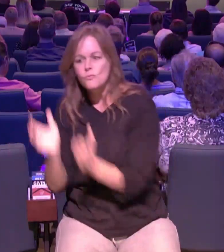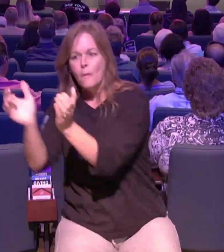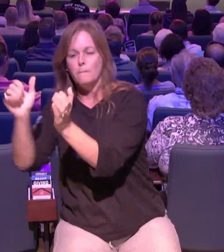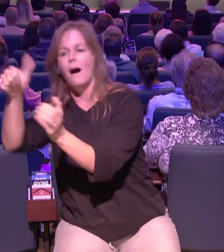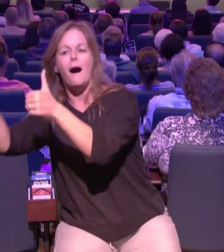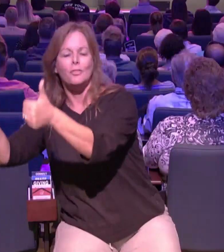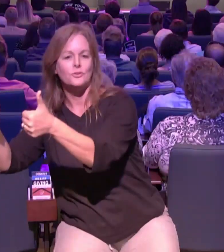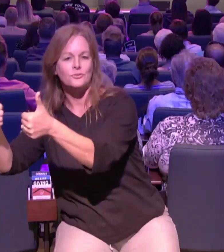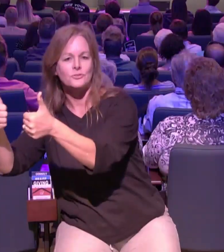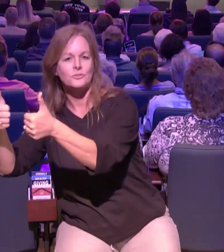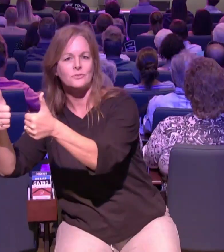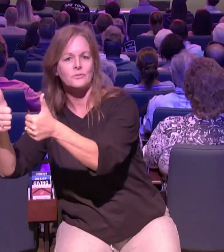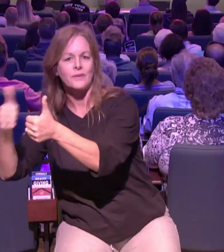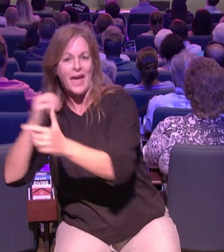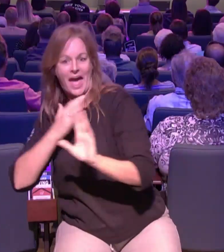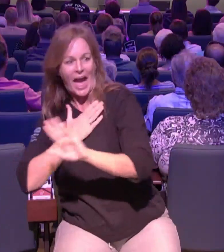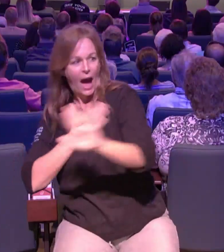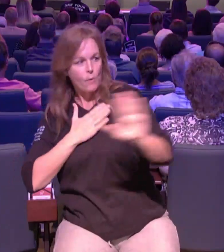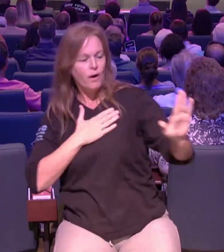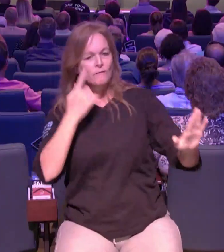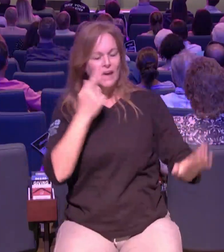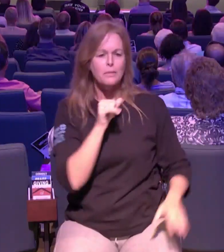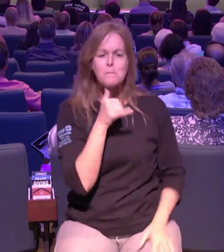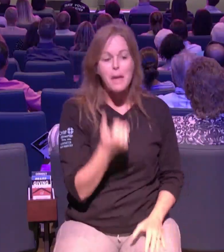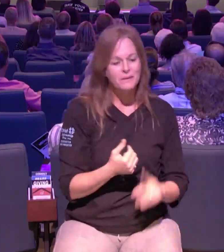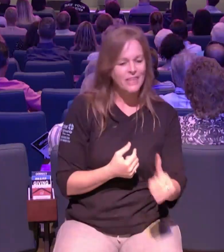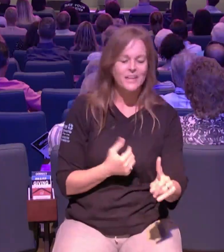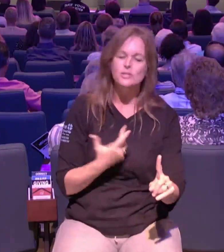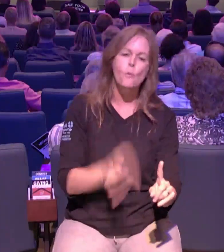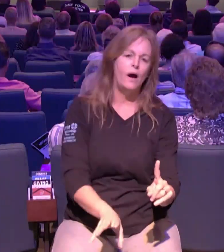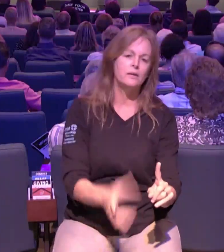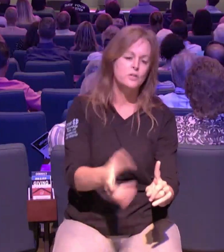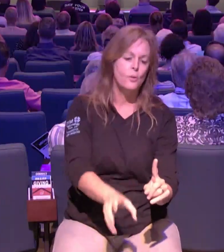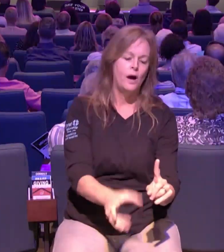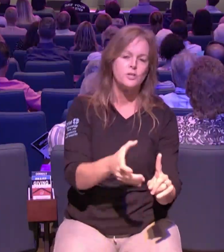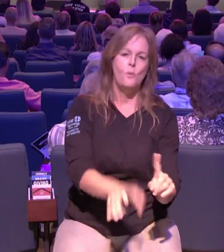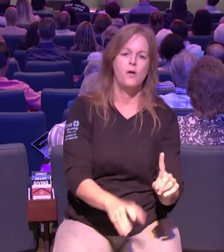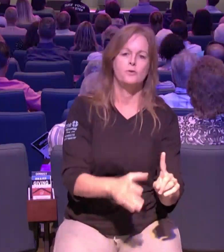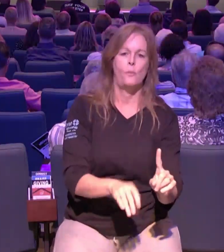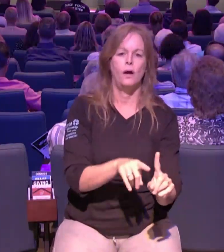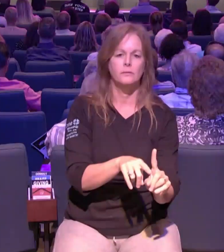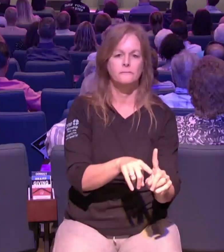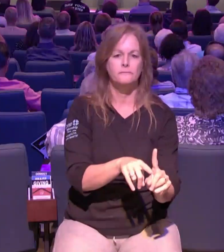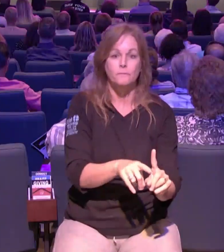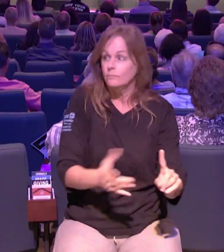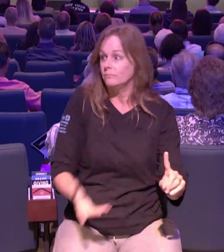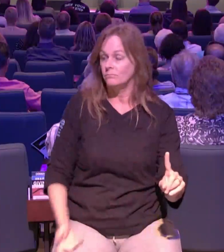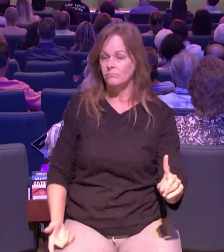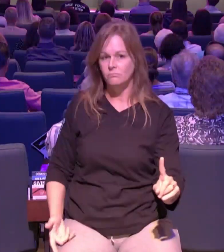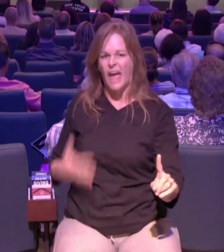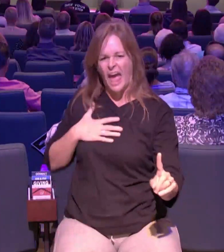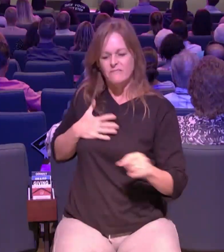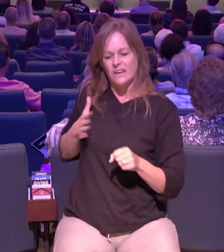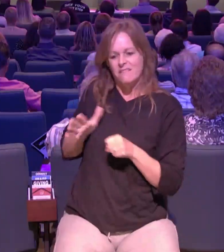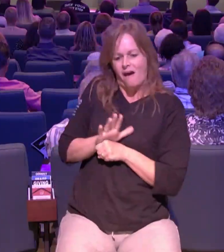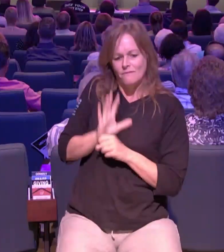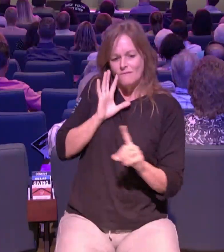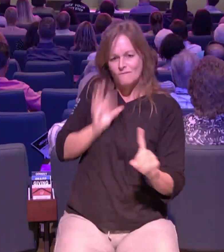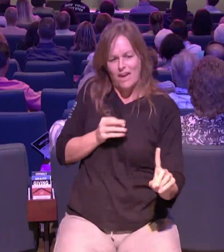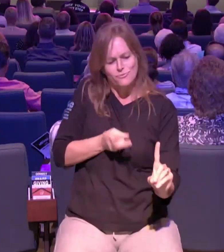of life over them you're going to set time aside you're going to set your agenda aside you're going to be inconvenienced for them to carry them into the presence